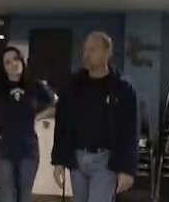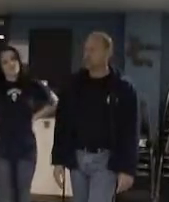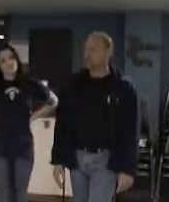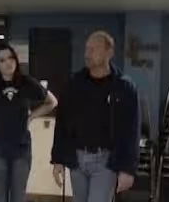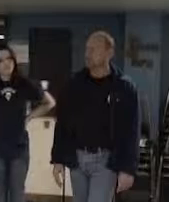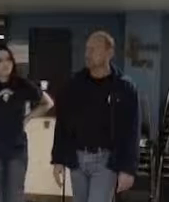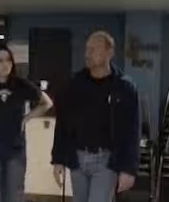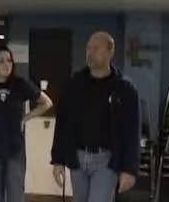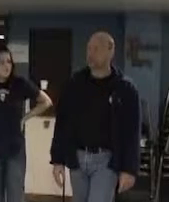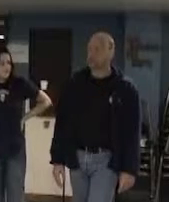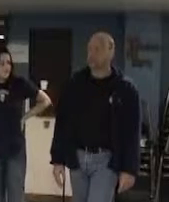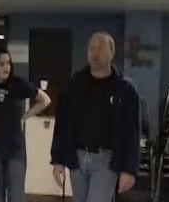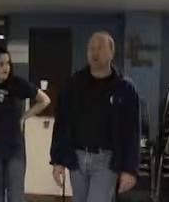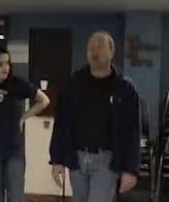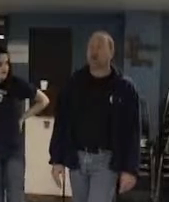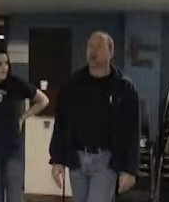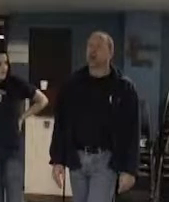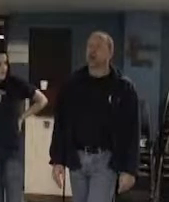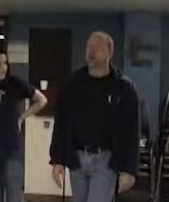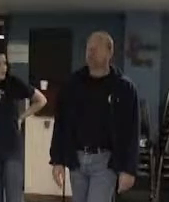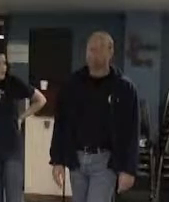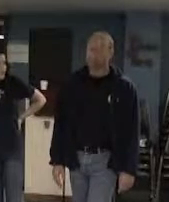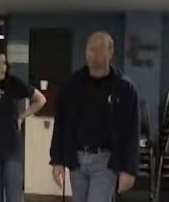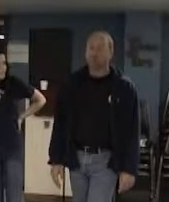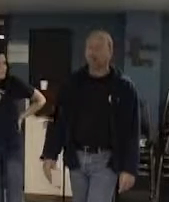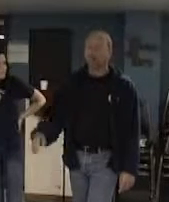Own it. You're mean. Own it. So what?